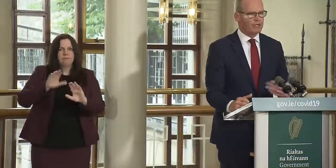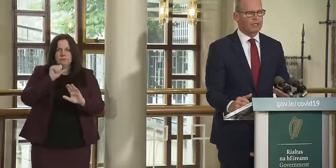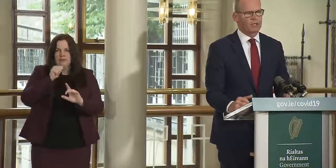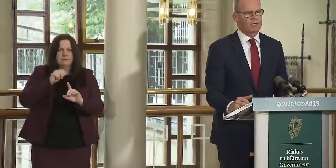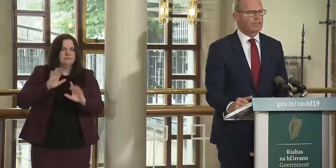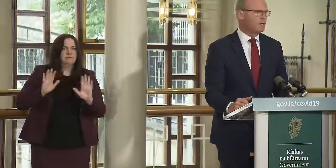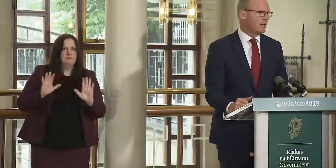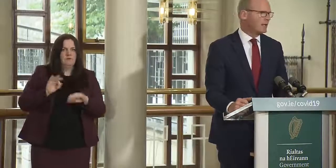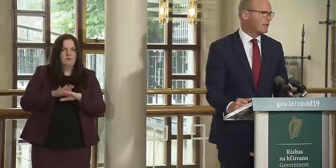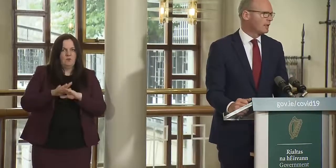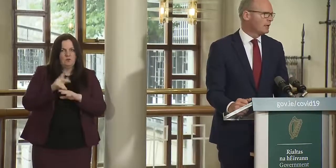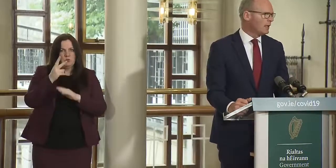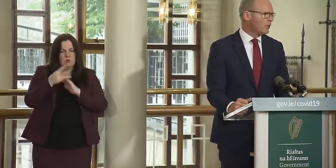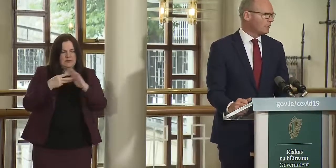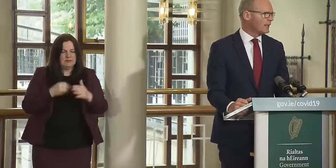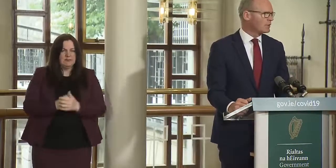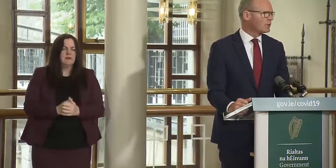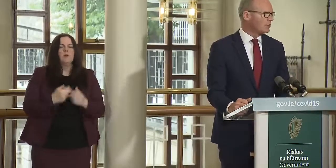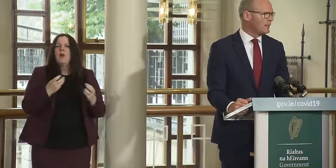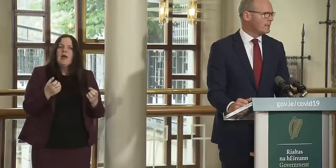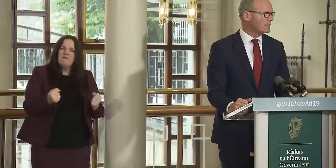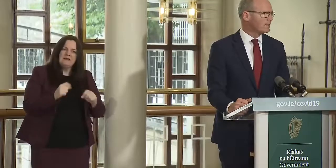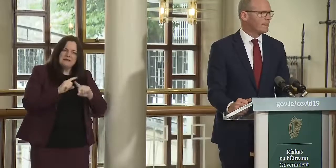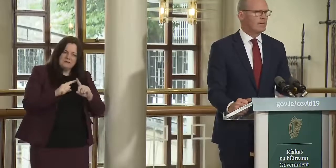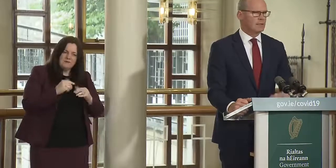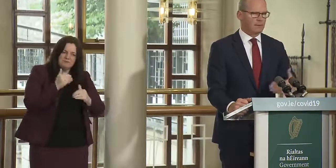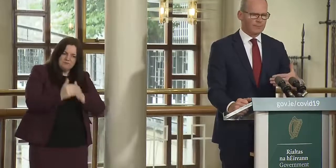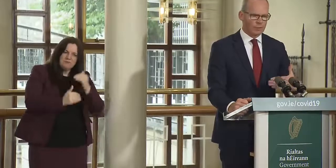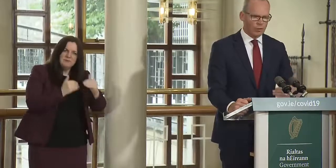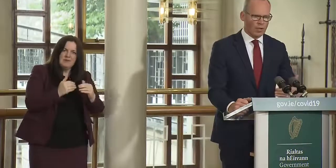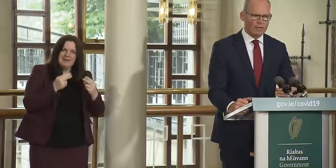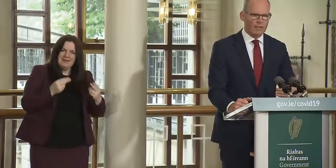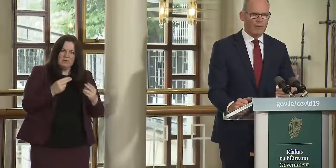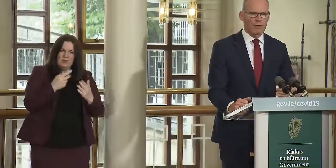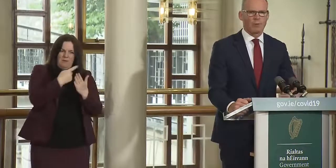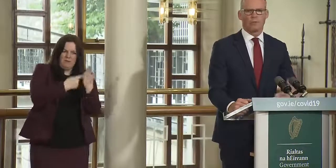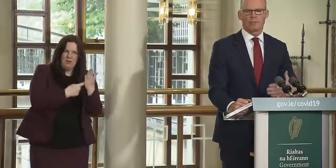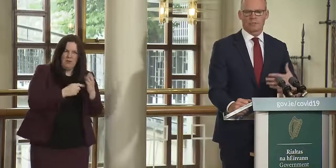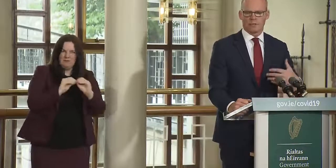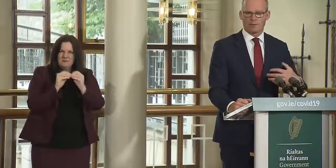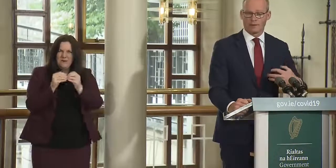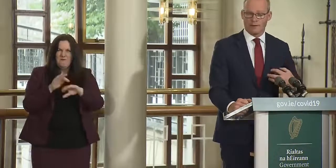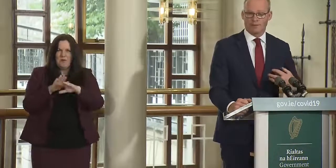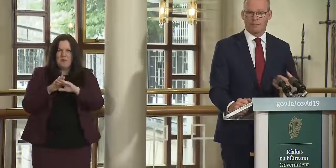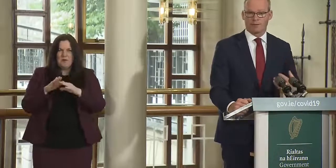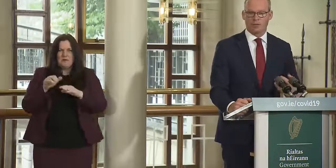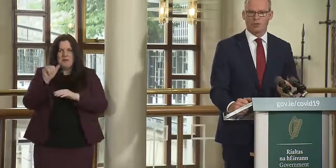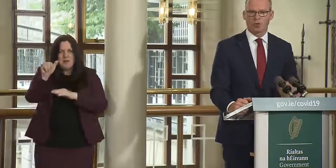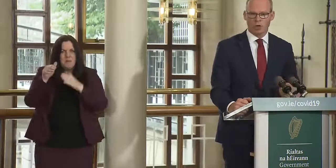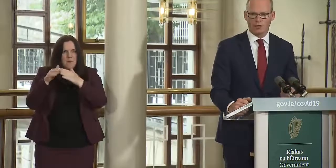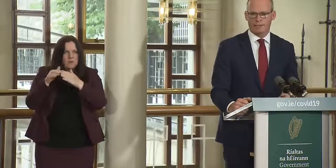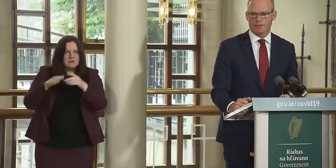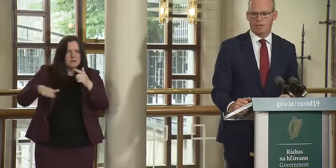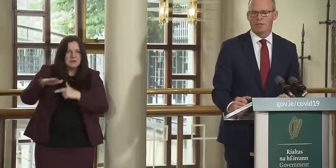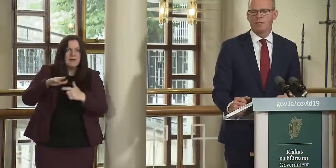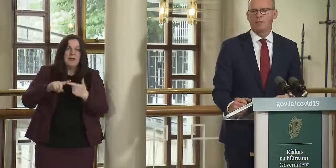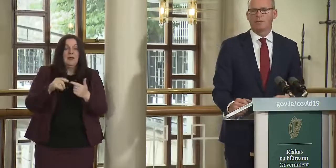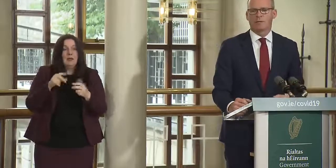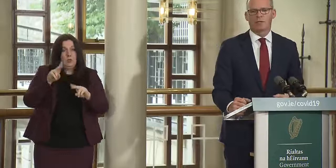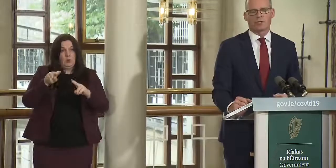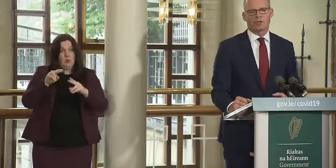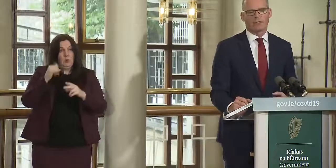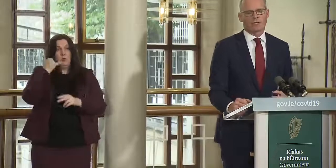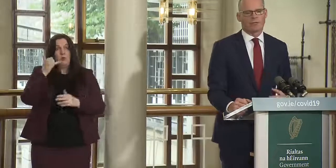be operationalized if you like over the next two weeks in terms of protocols in our airports in terms of effectively a new call center